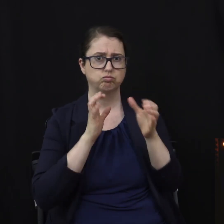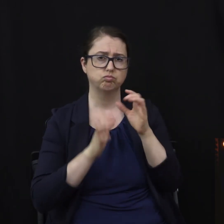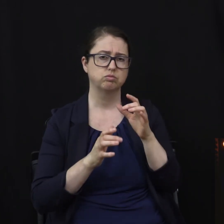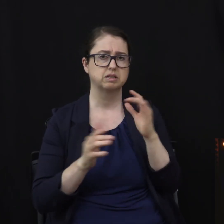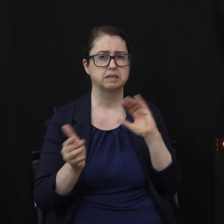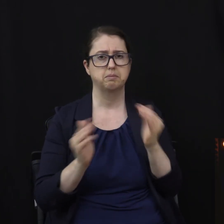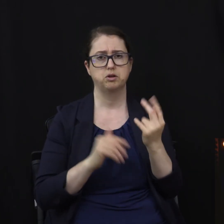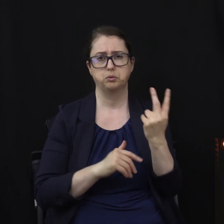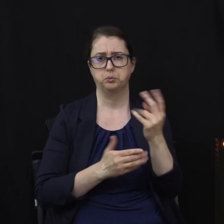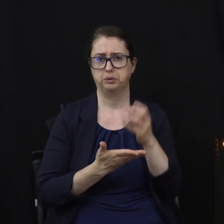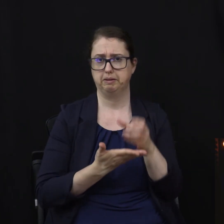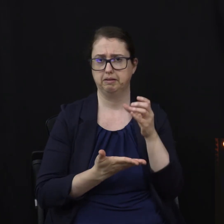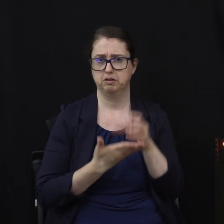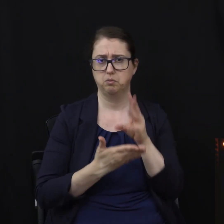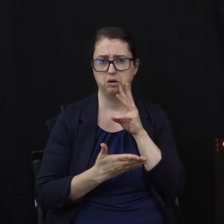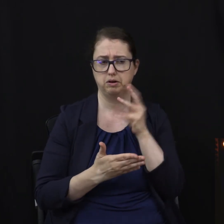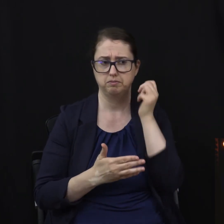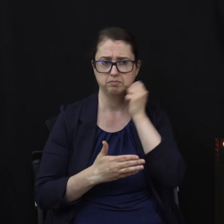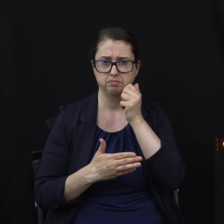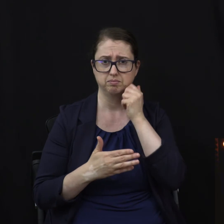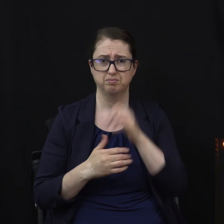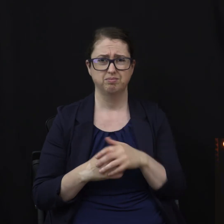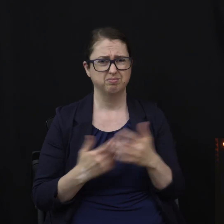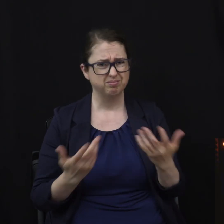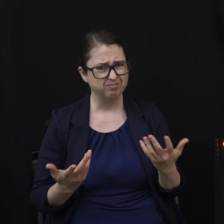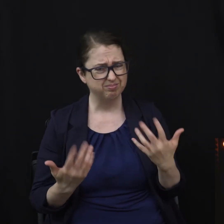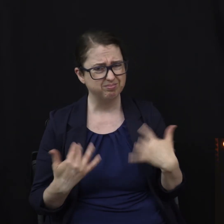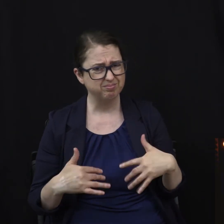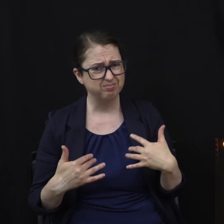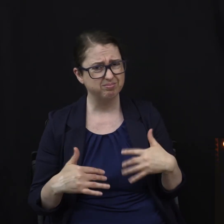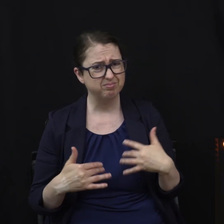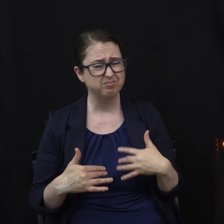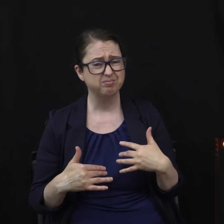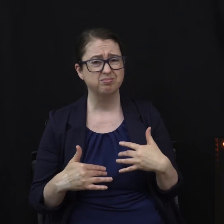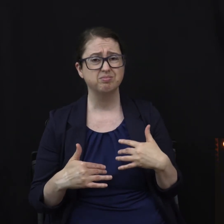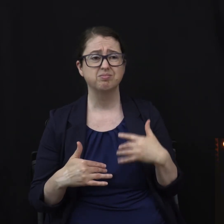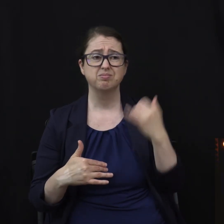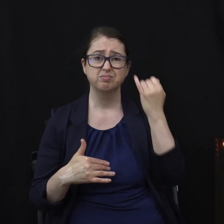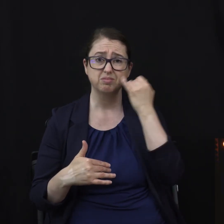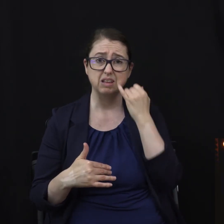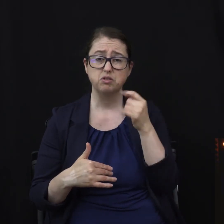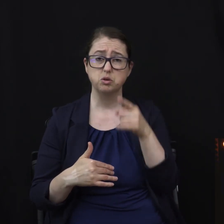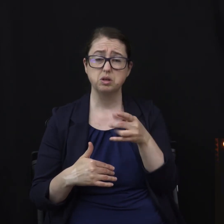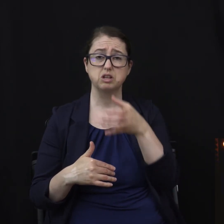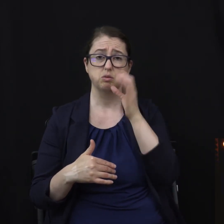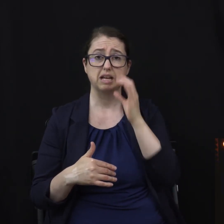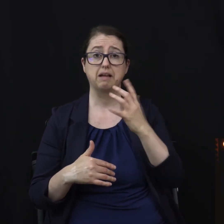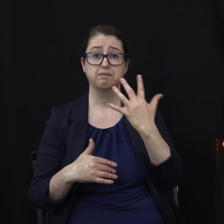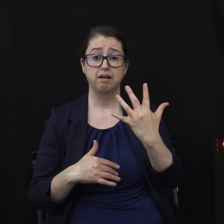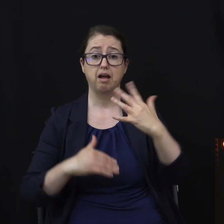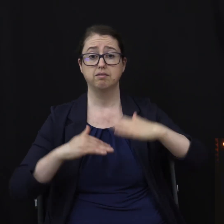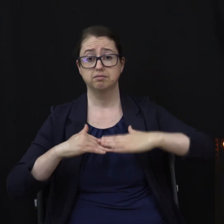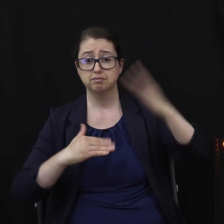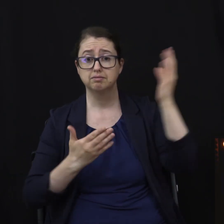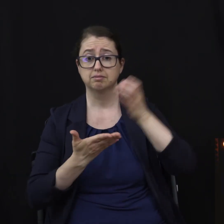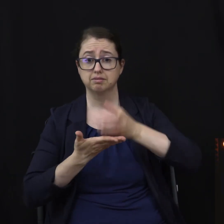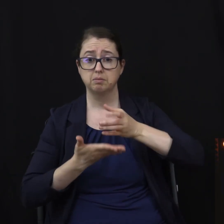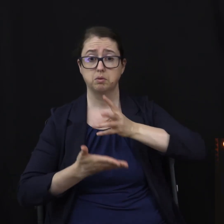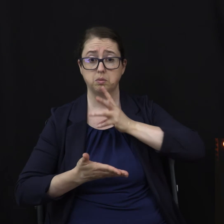of water a day. Think about that. Drinking five plus cups of water a day will cut the risk of